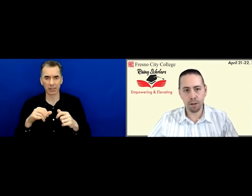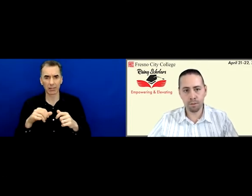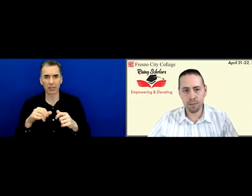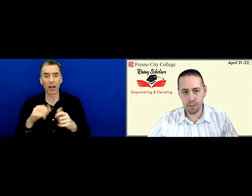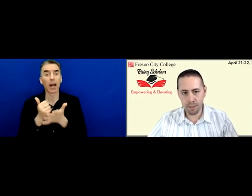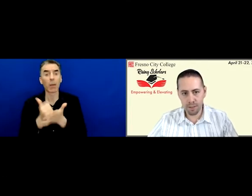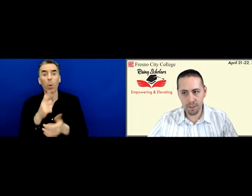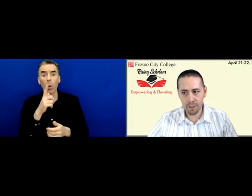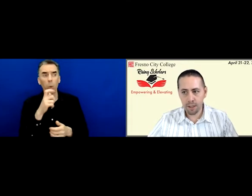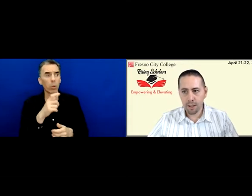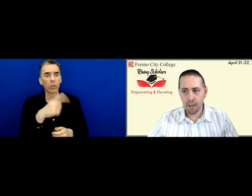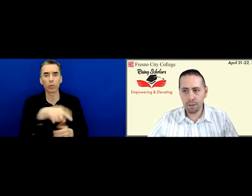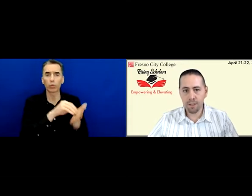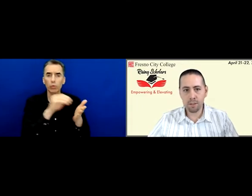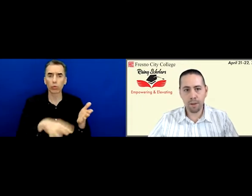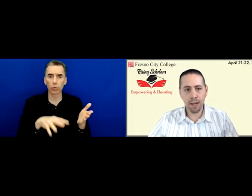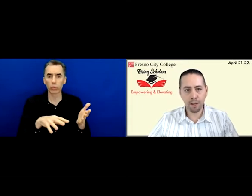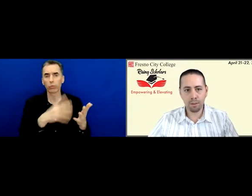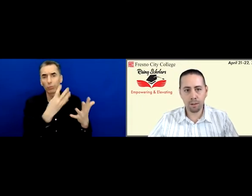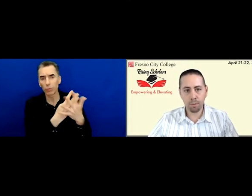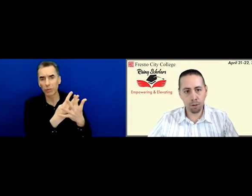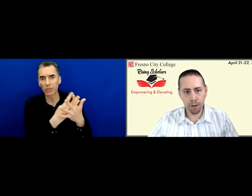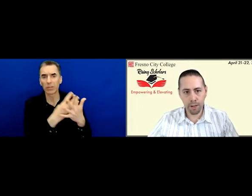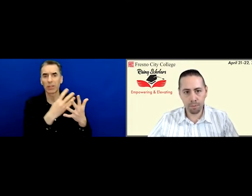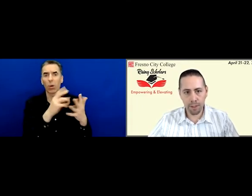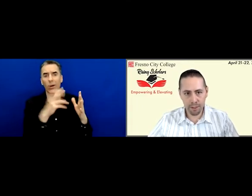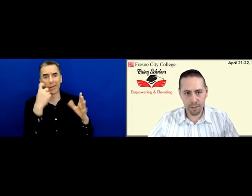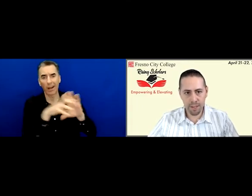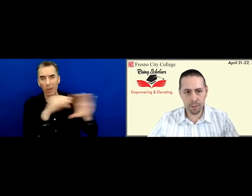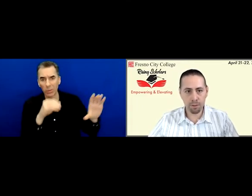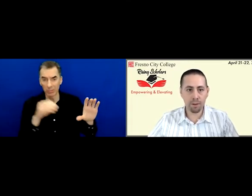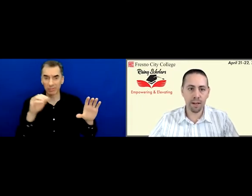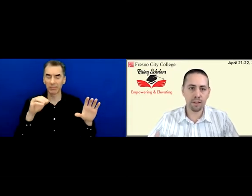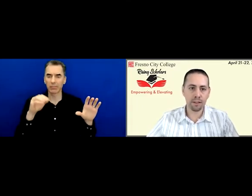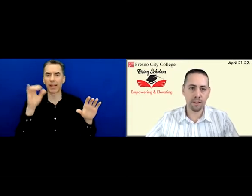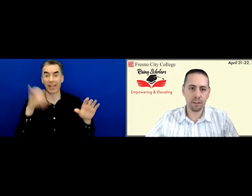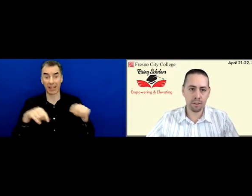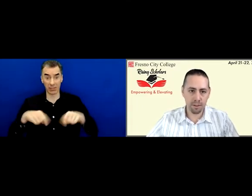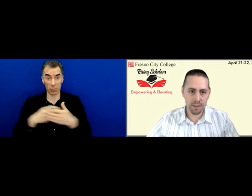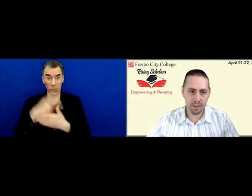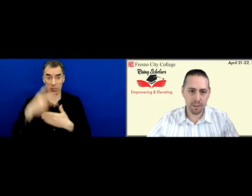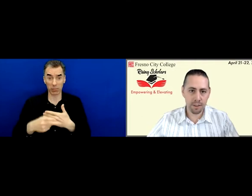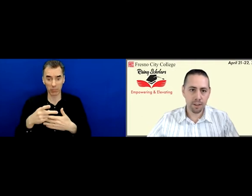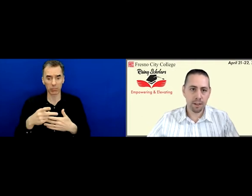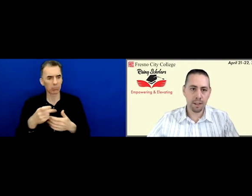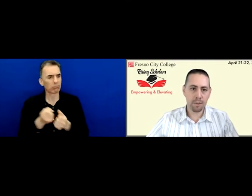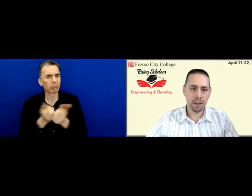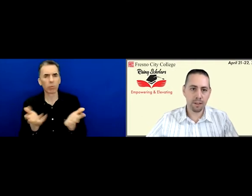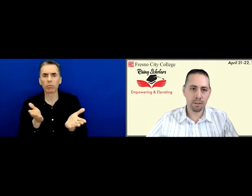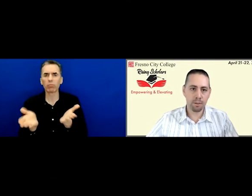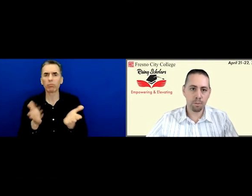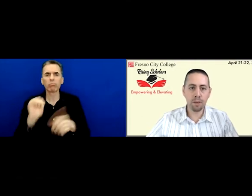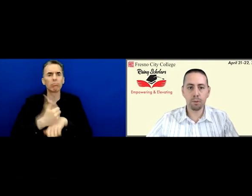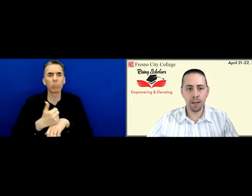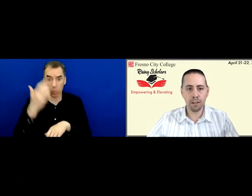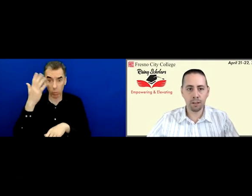involved students. And the reason why we have a program like this that can provide such services is because